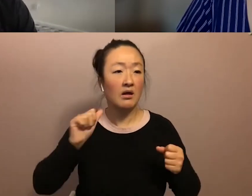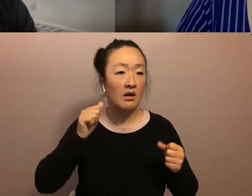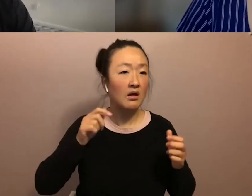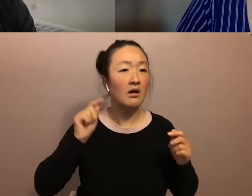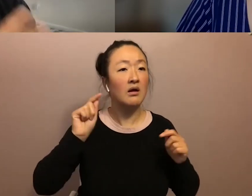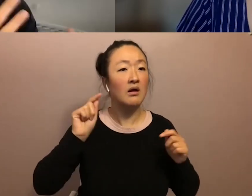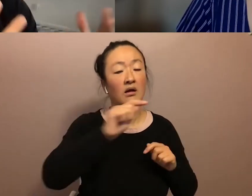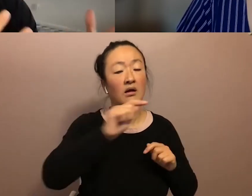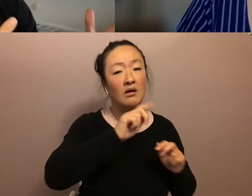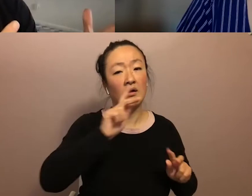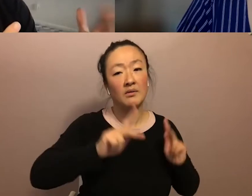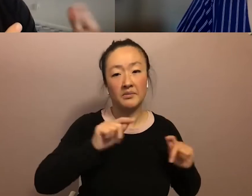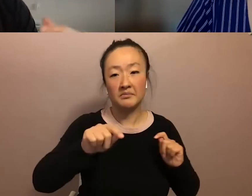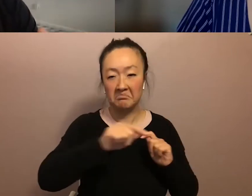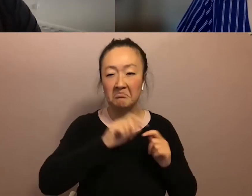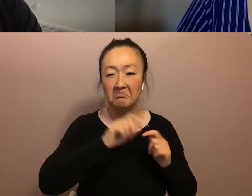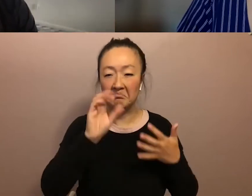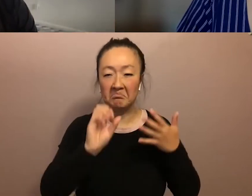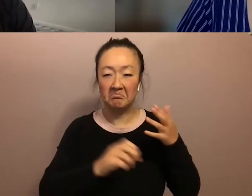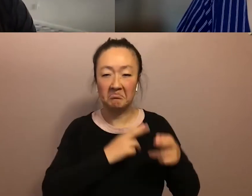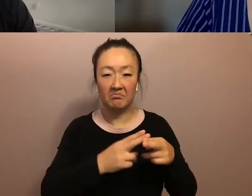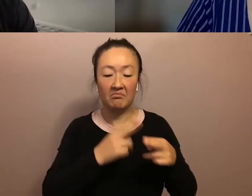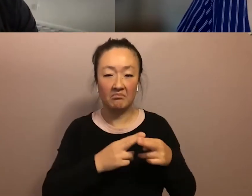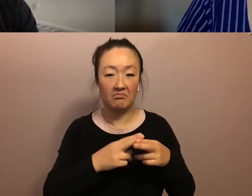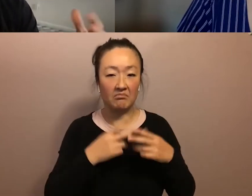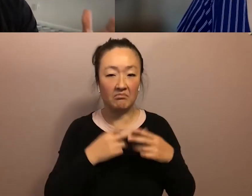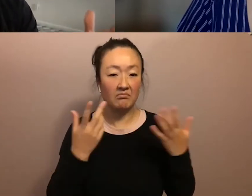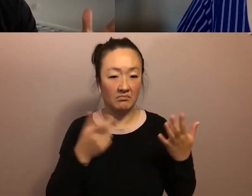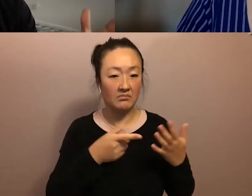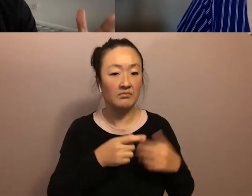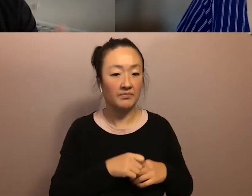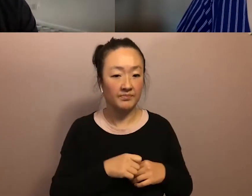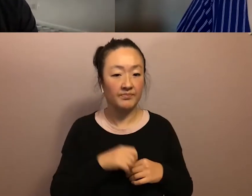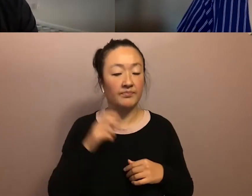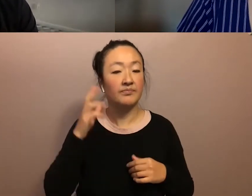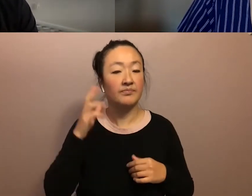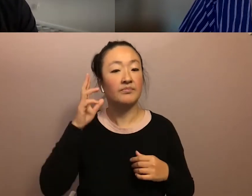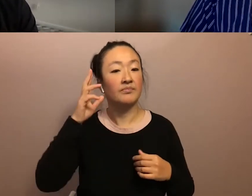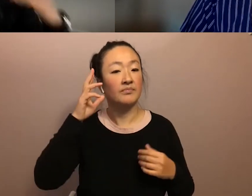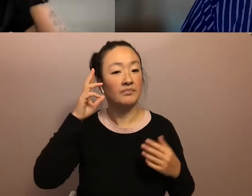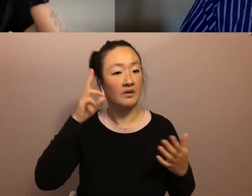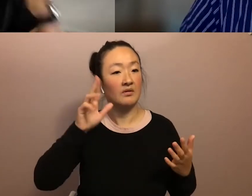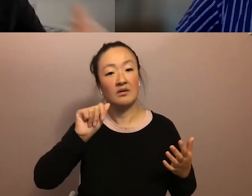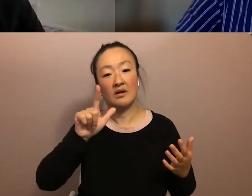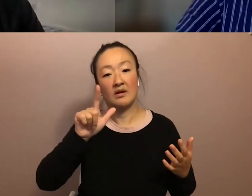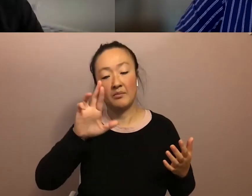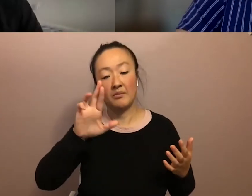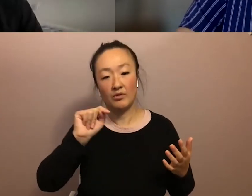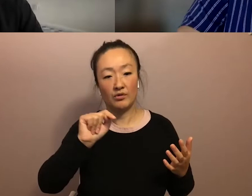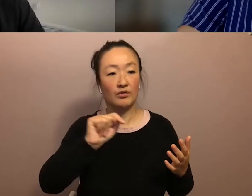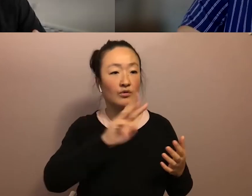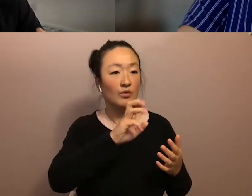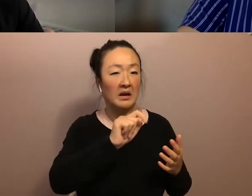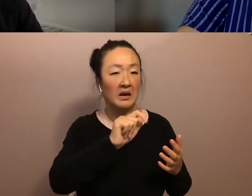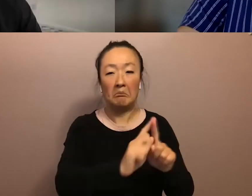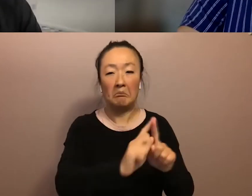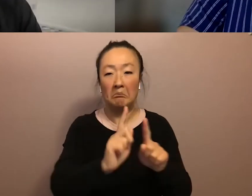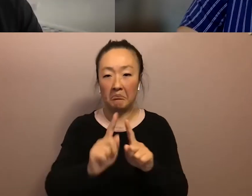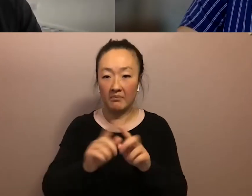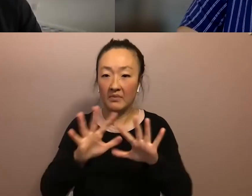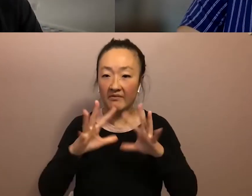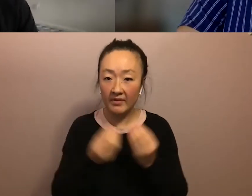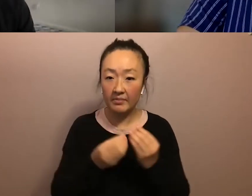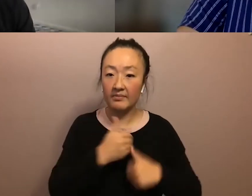and Auntie Teresia Te Aiwa and Uncle Albert Wendt, who are all scholars and